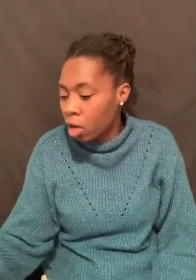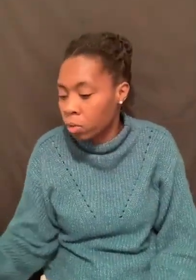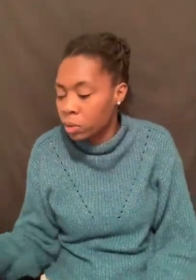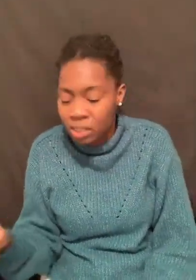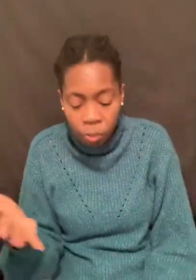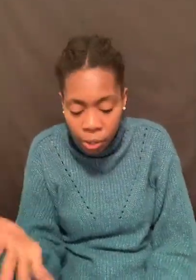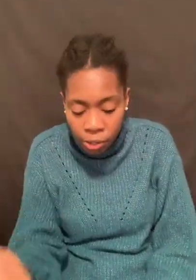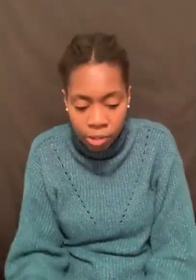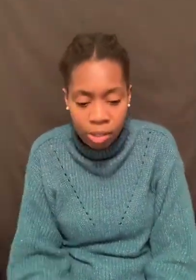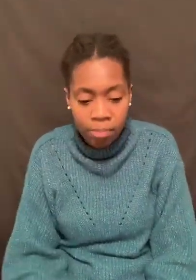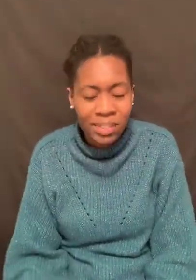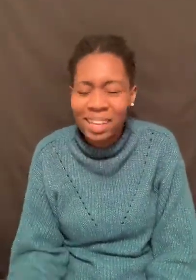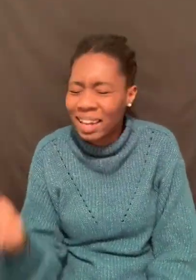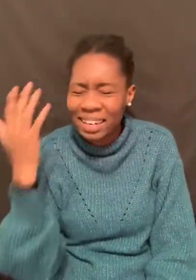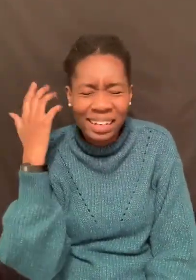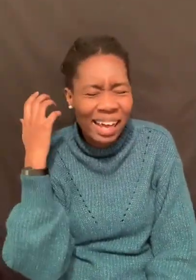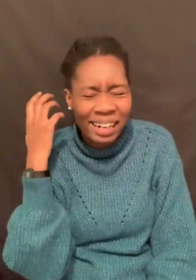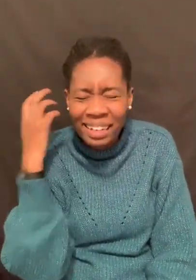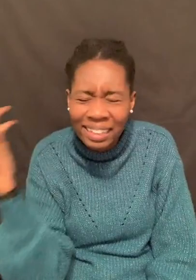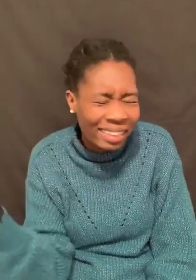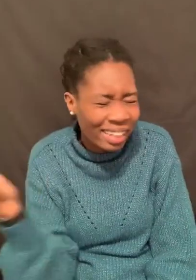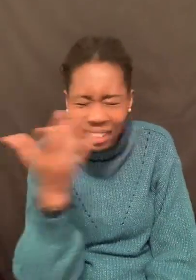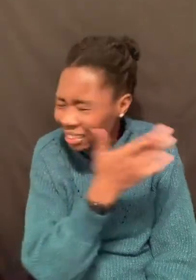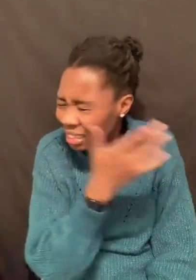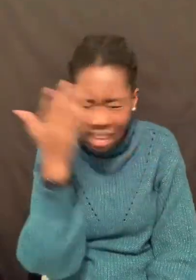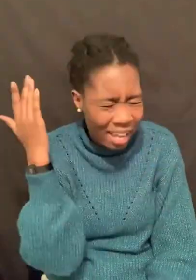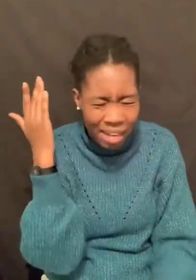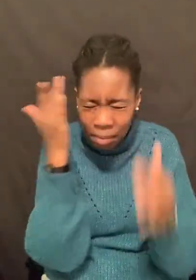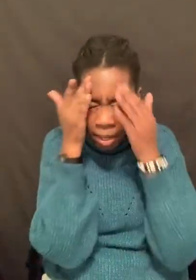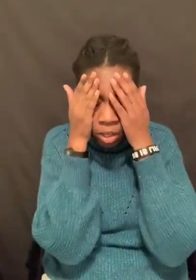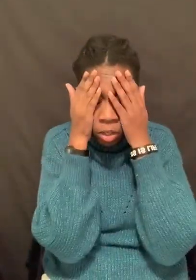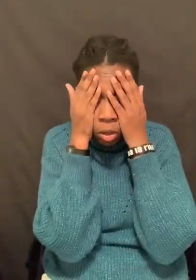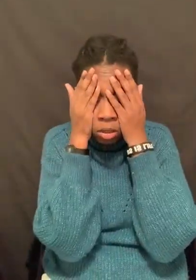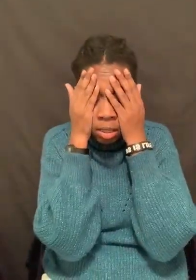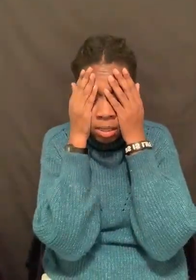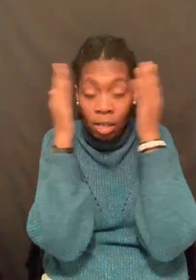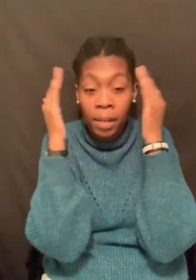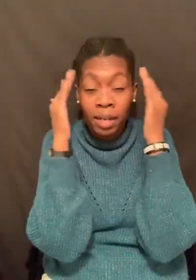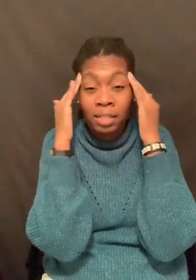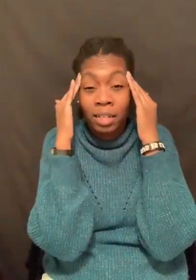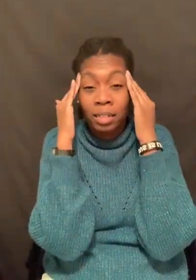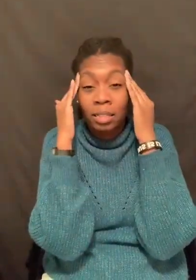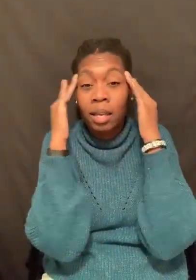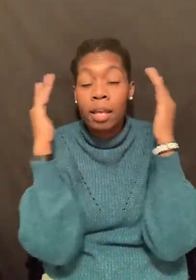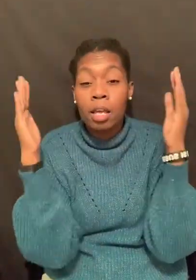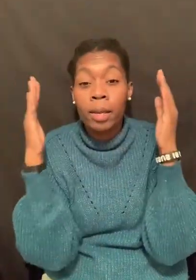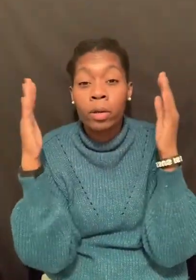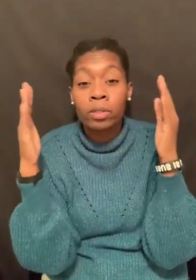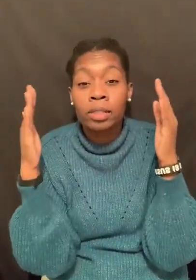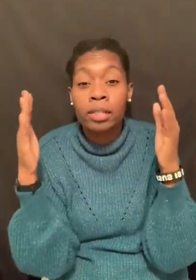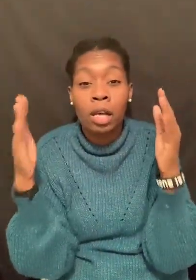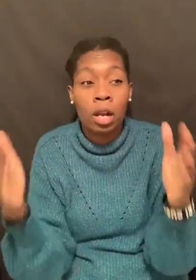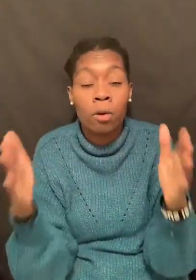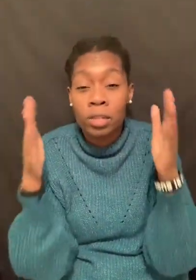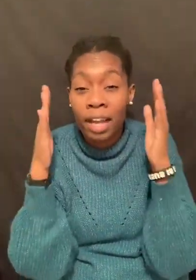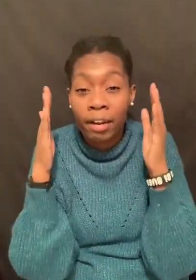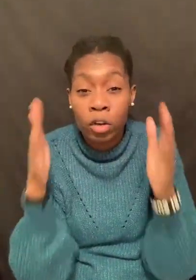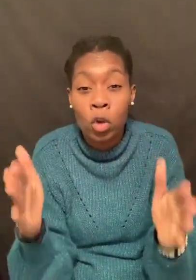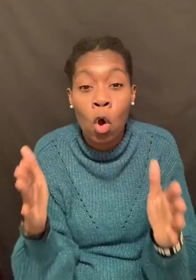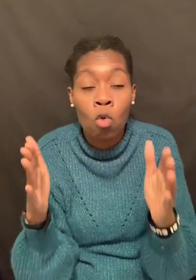novel. Just words. It had nothing. It didn't make no sense. I said it didn't make any sense. It made no sense at all. It was like no